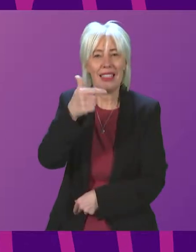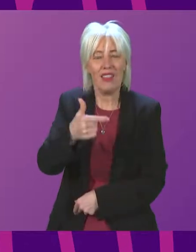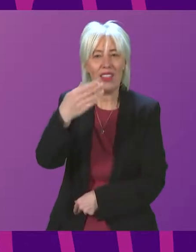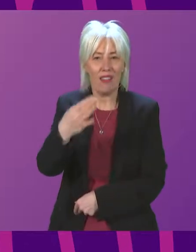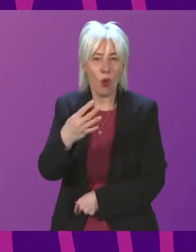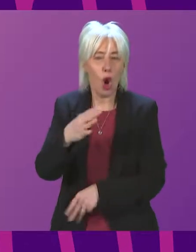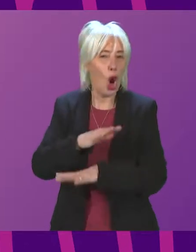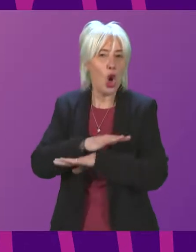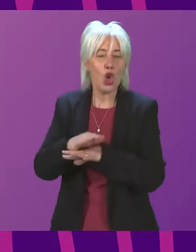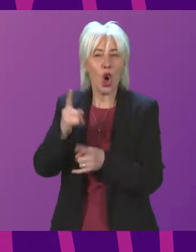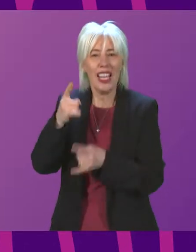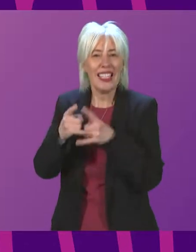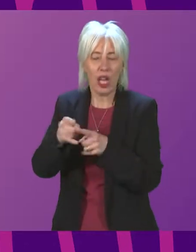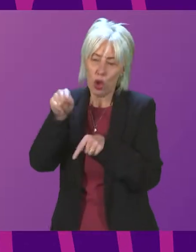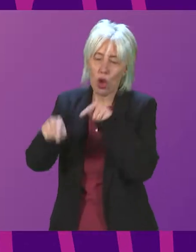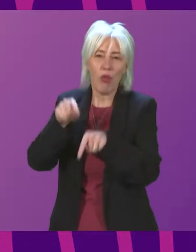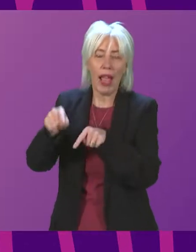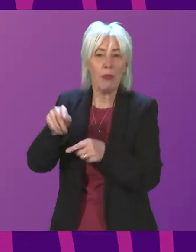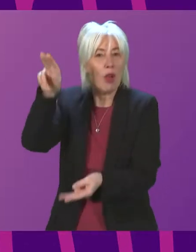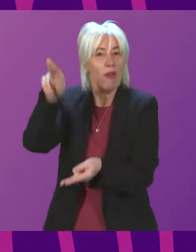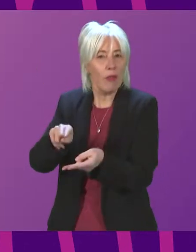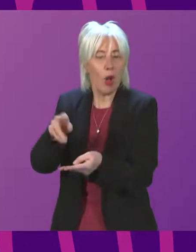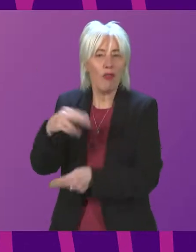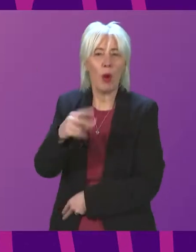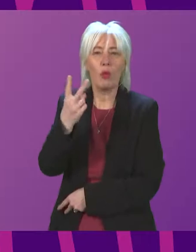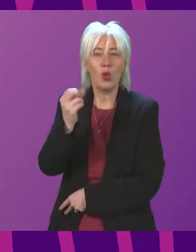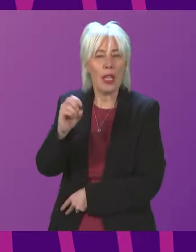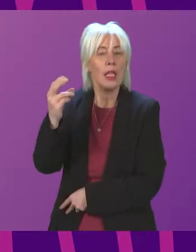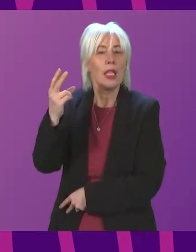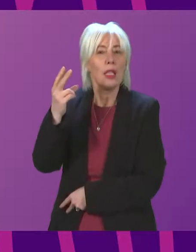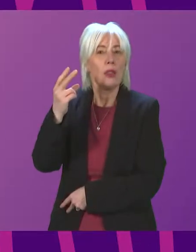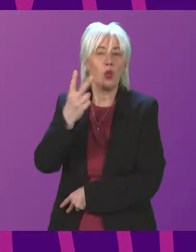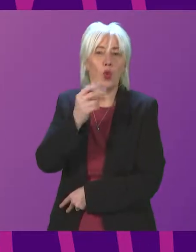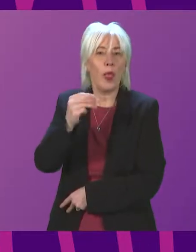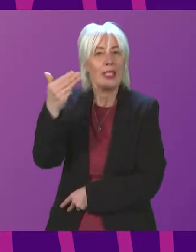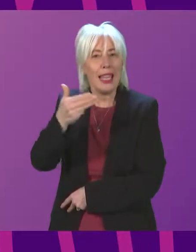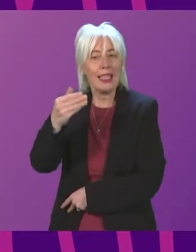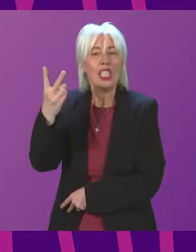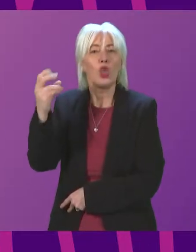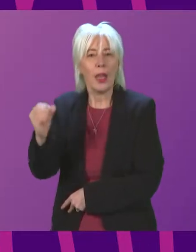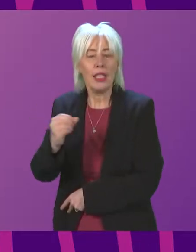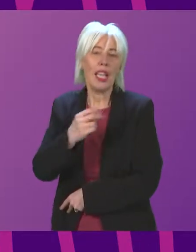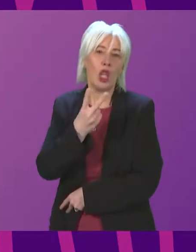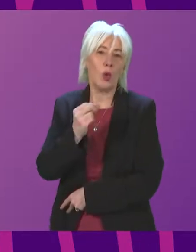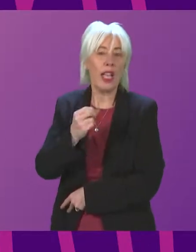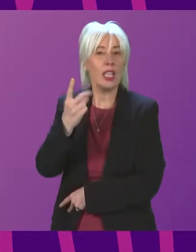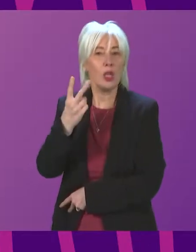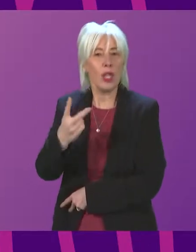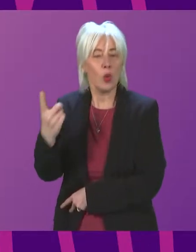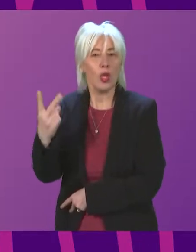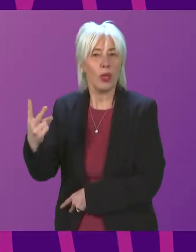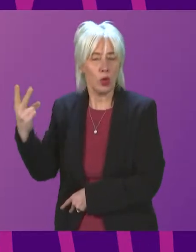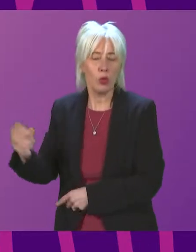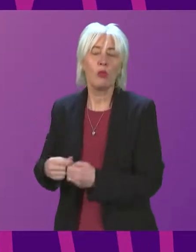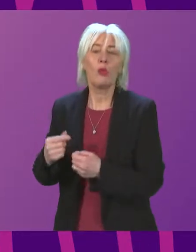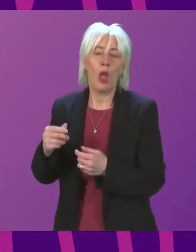crimes of violence fell by 4% between 2019-20 and 22-21. The most recent years, of course, are affected by the pandemic,